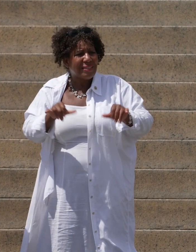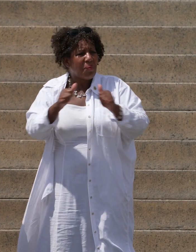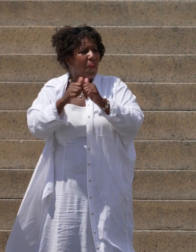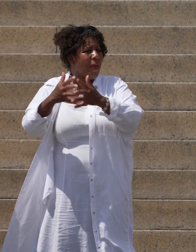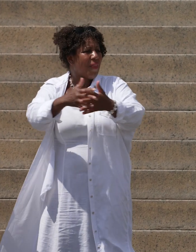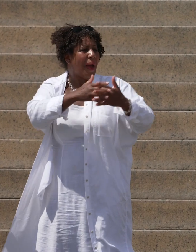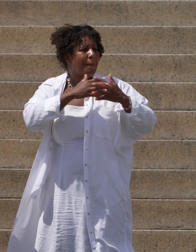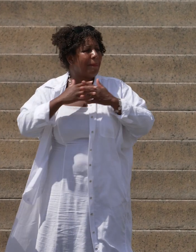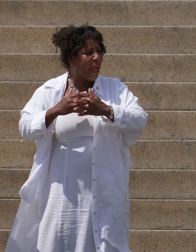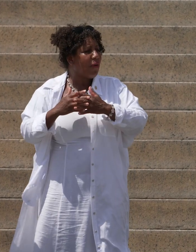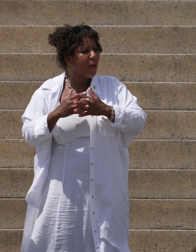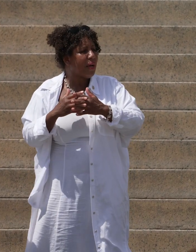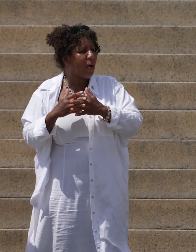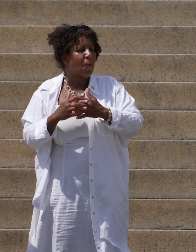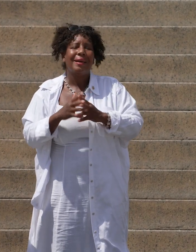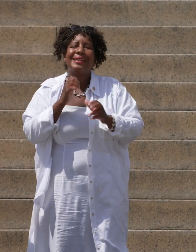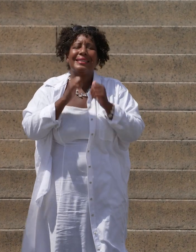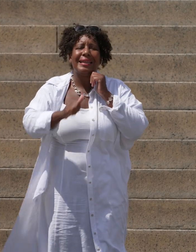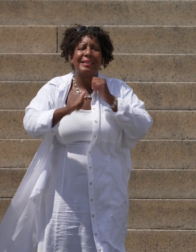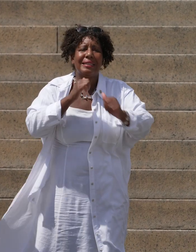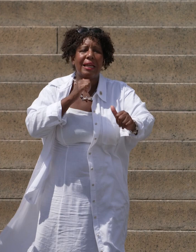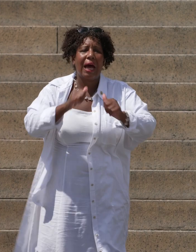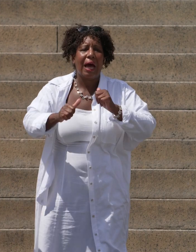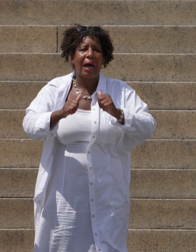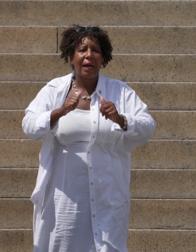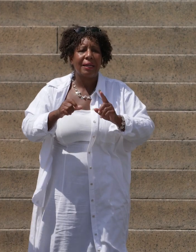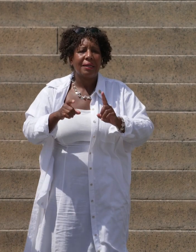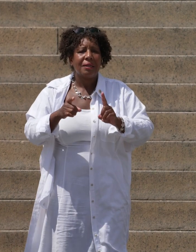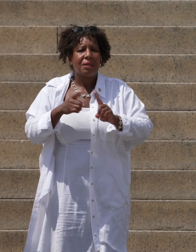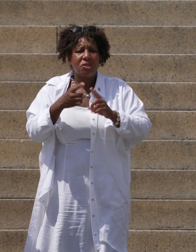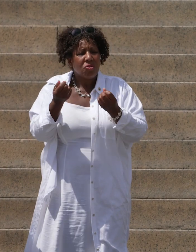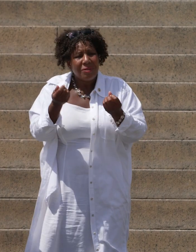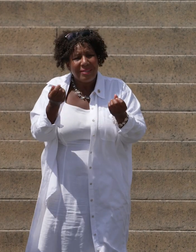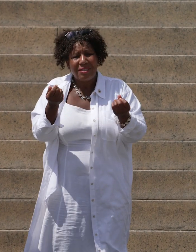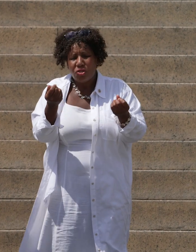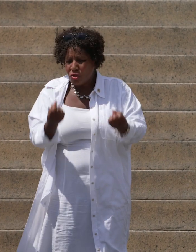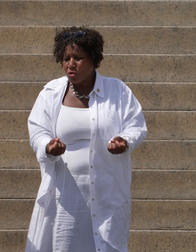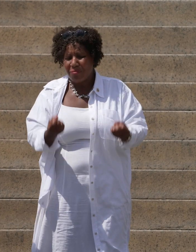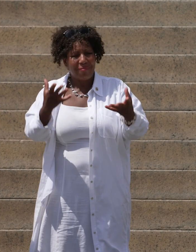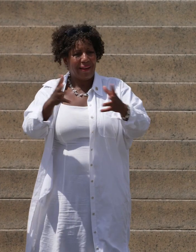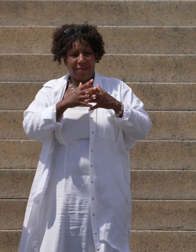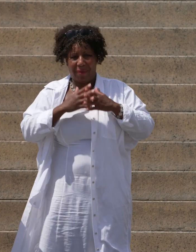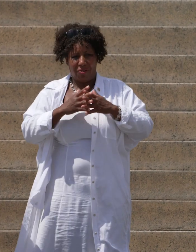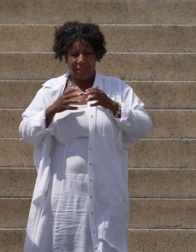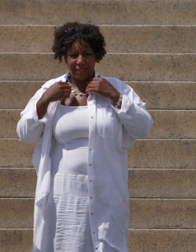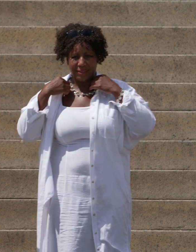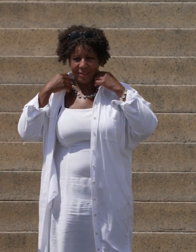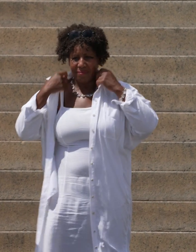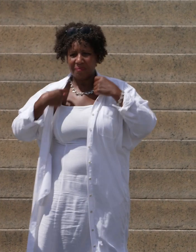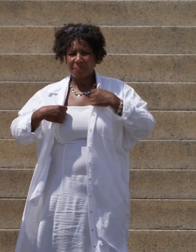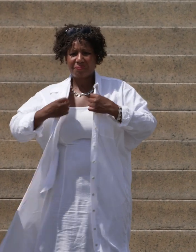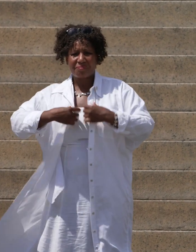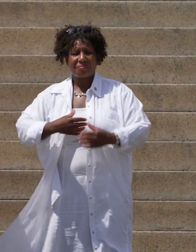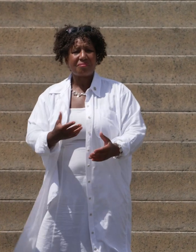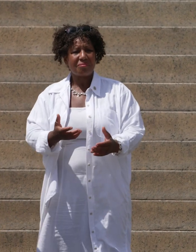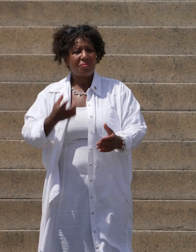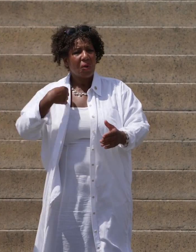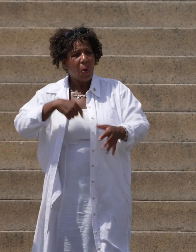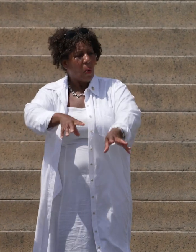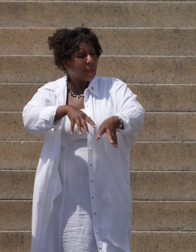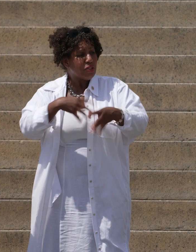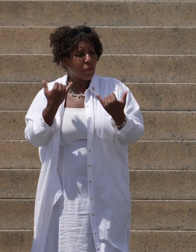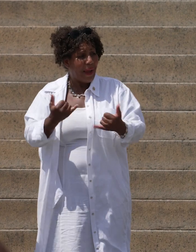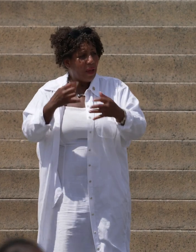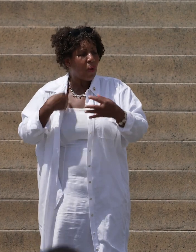America, were denied to too many Americans. We march